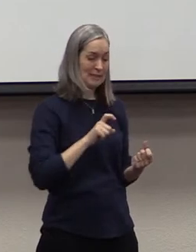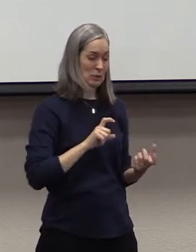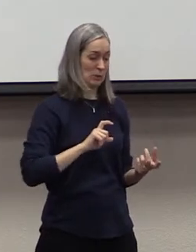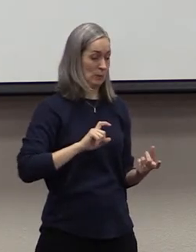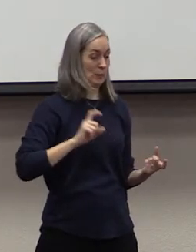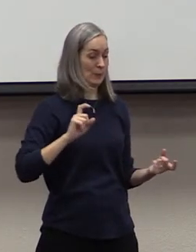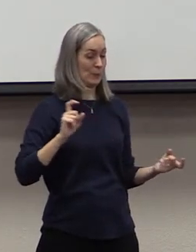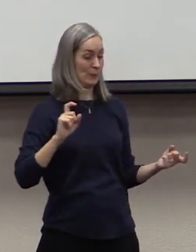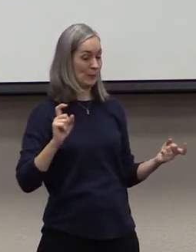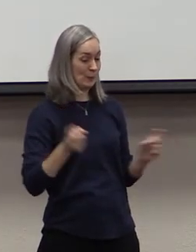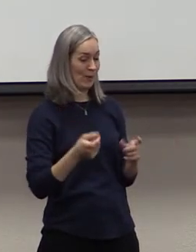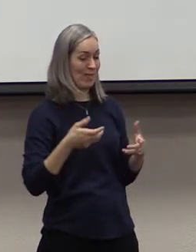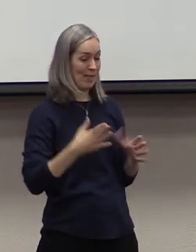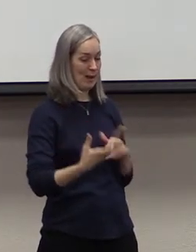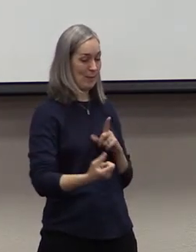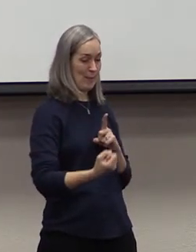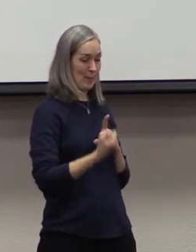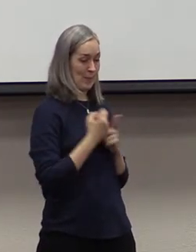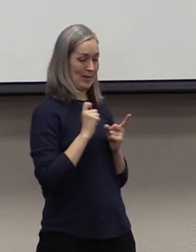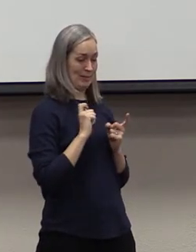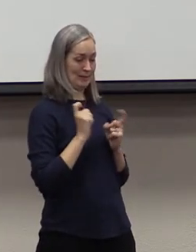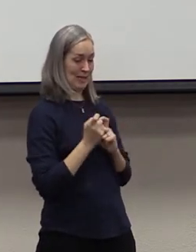and impact their behavior.